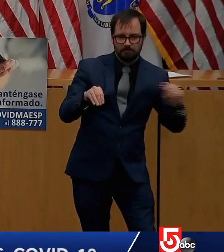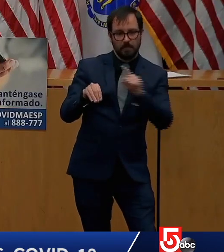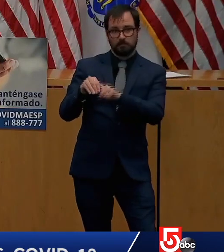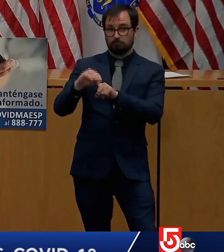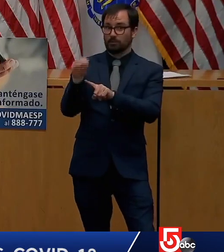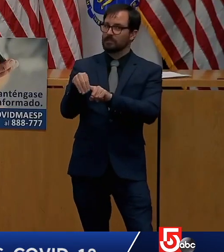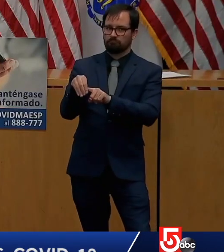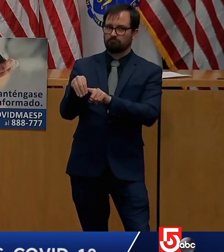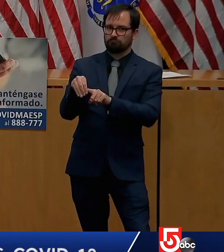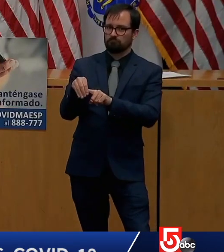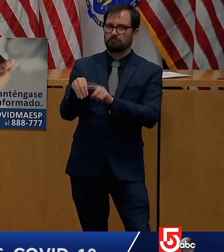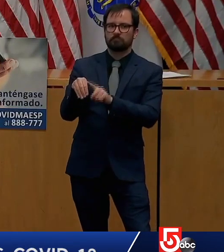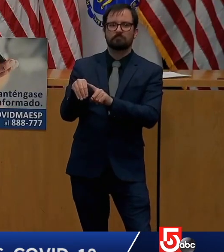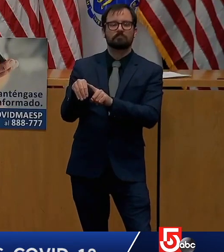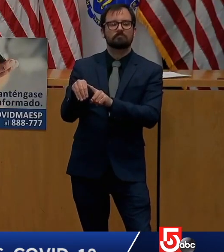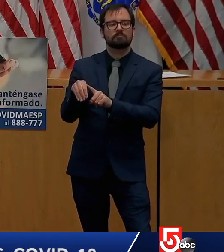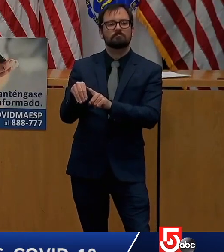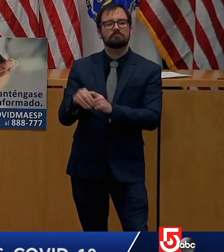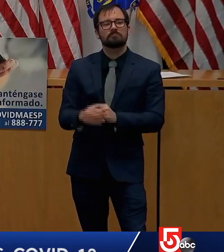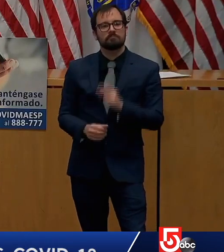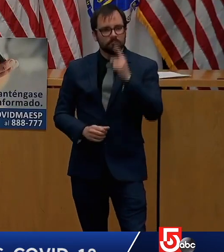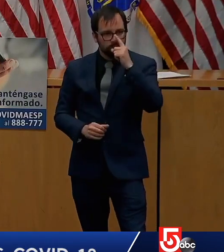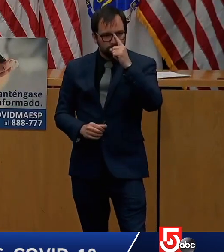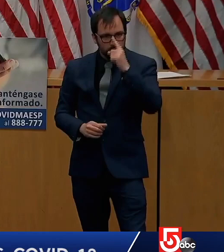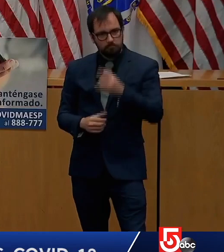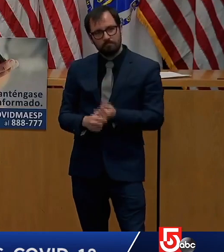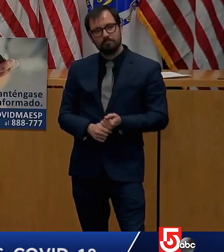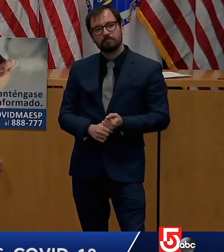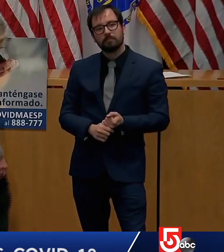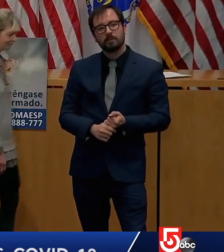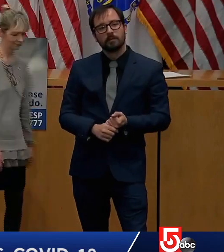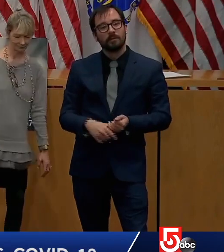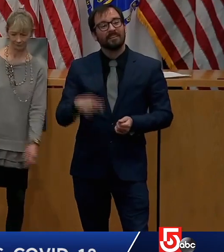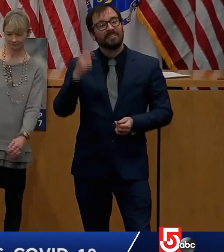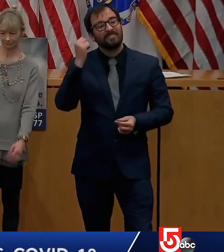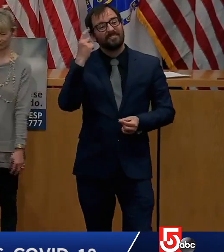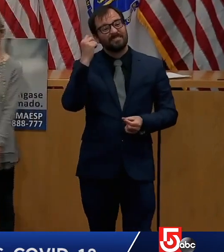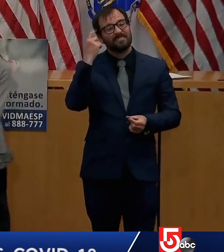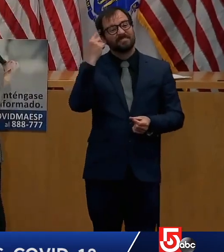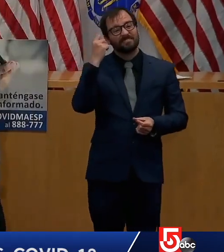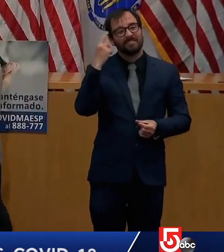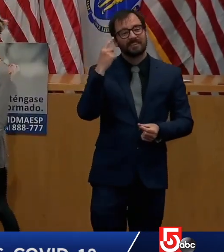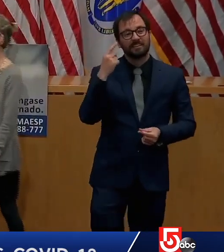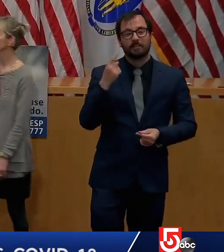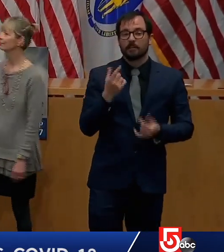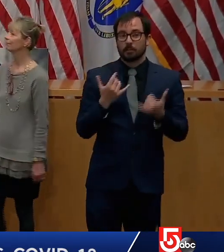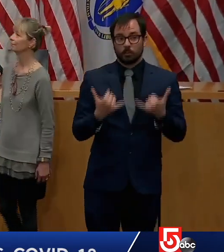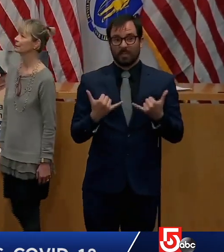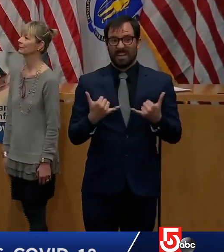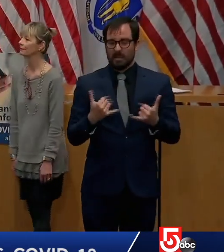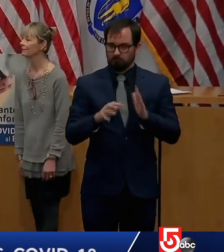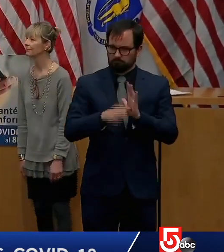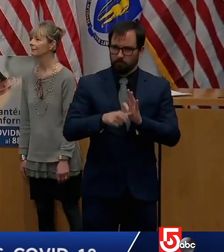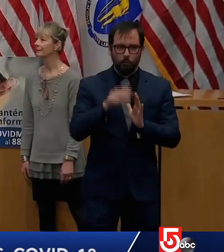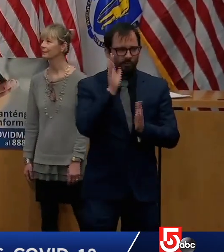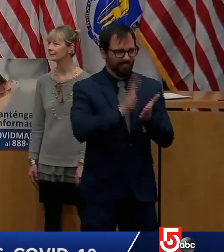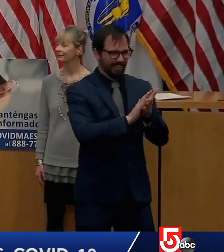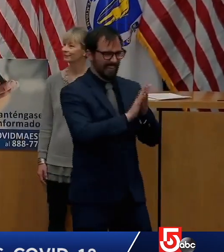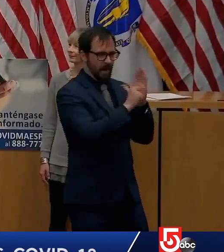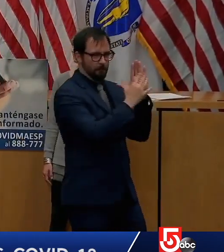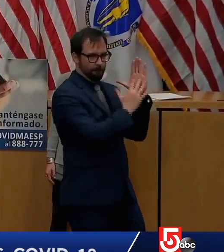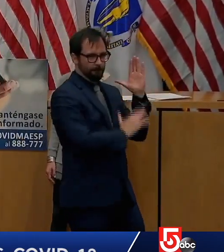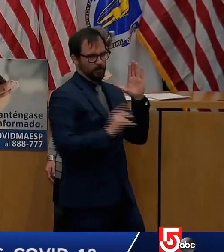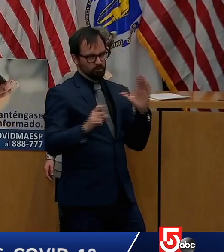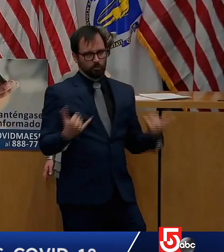raised, you should see that cleaned up in today's data report. Are you considering extending the non-essential business closure beyond